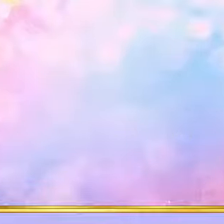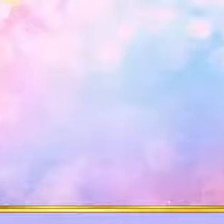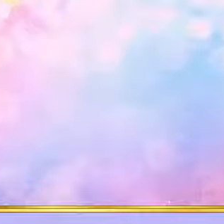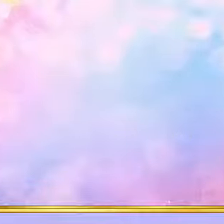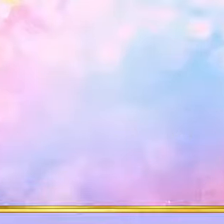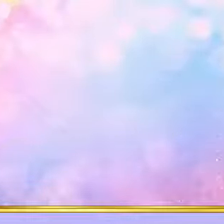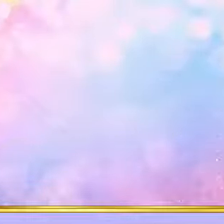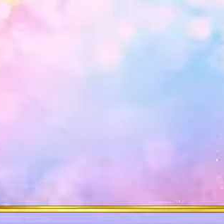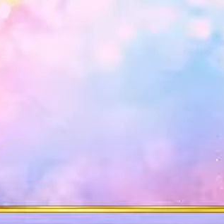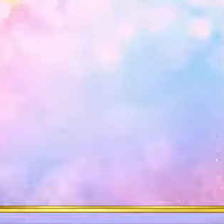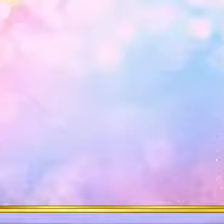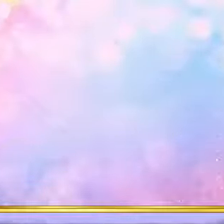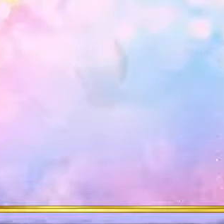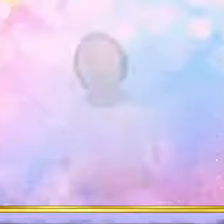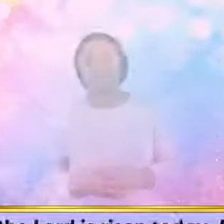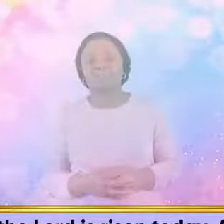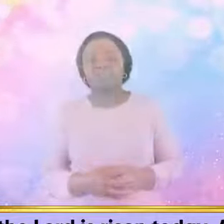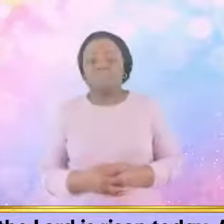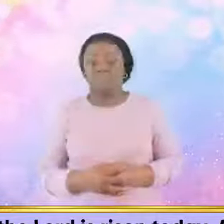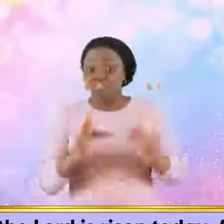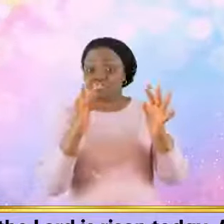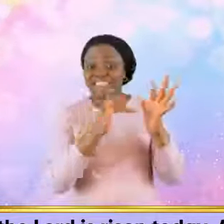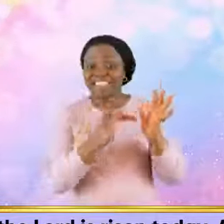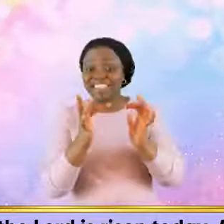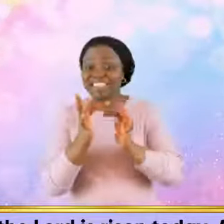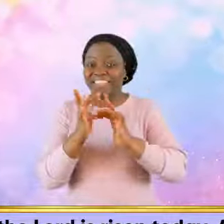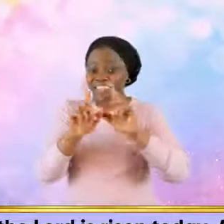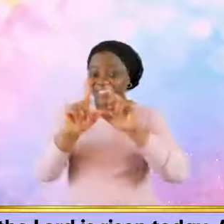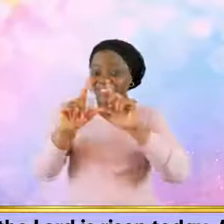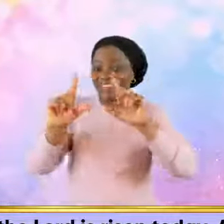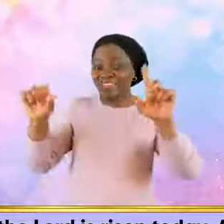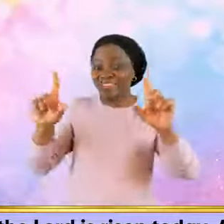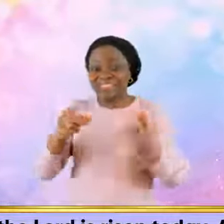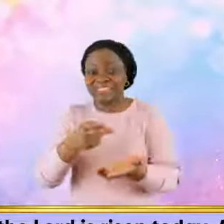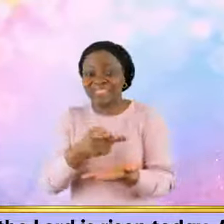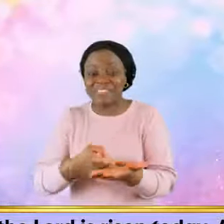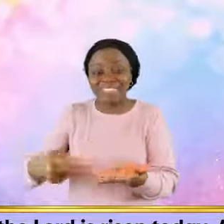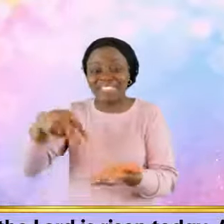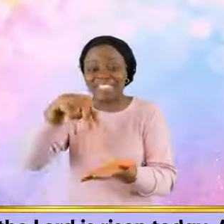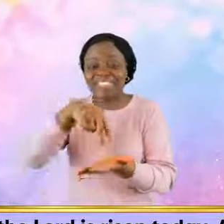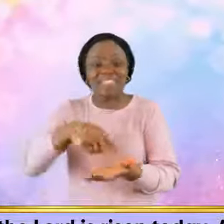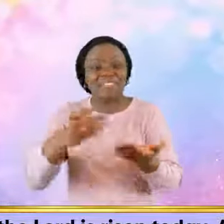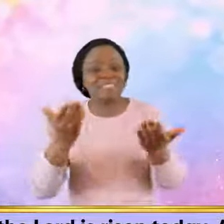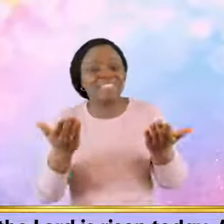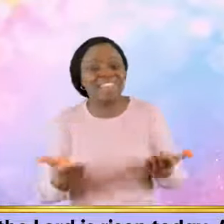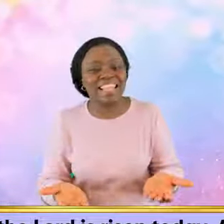1 Christ the Lord is risen today,